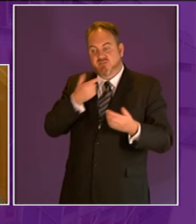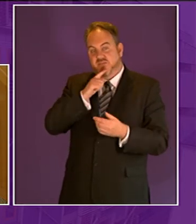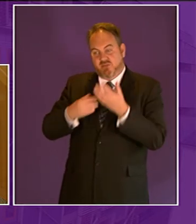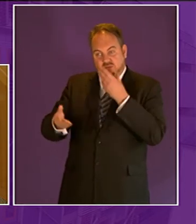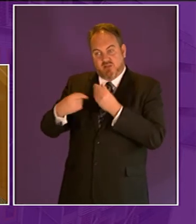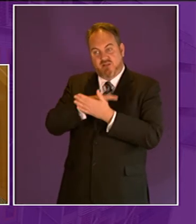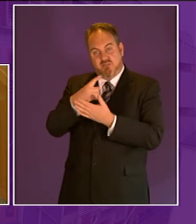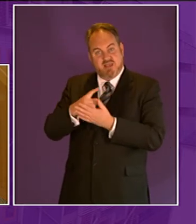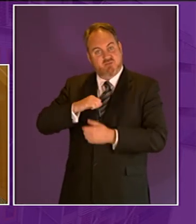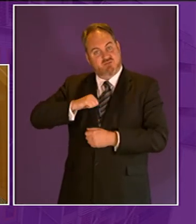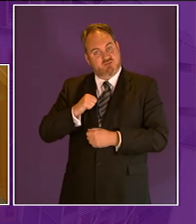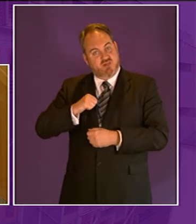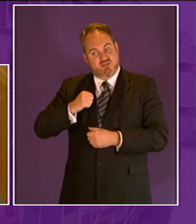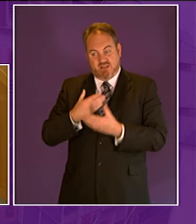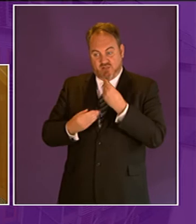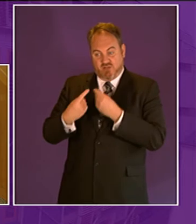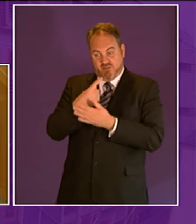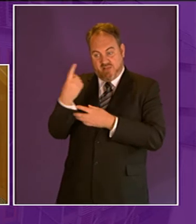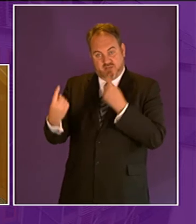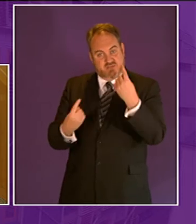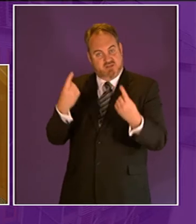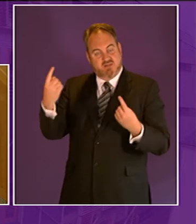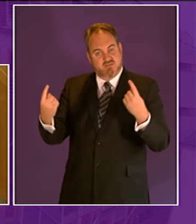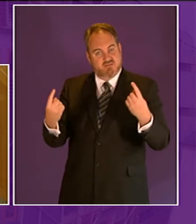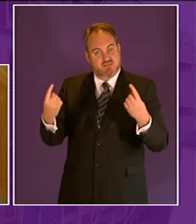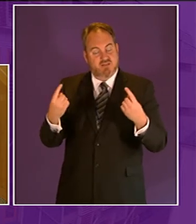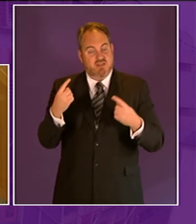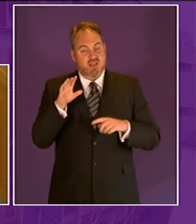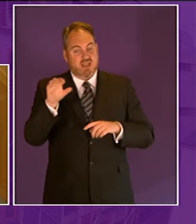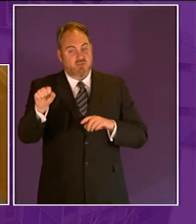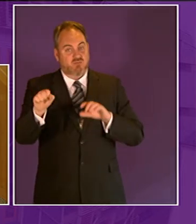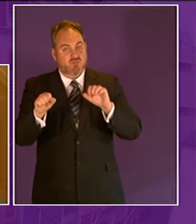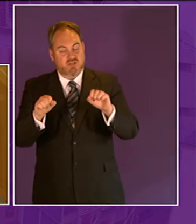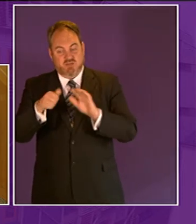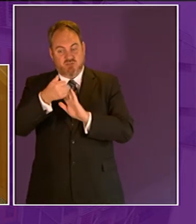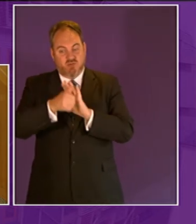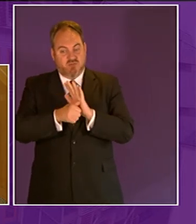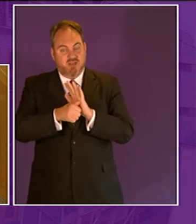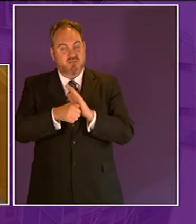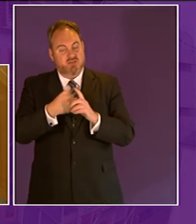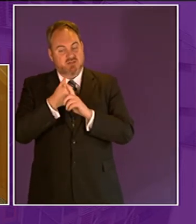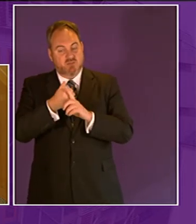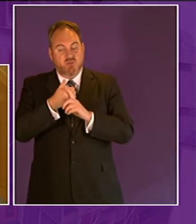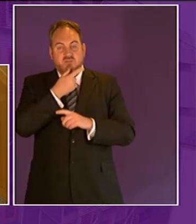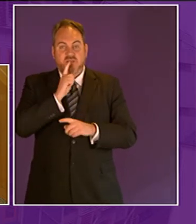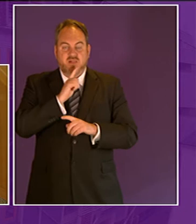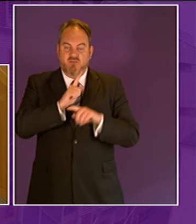the community outreach program supports groups from different social financial and cultural backgrounds in